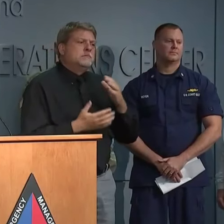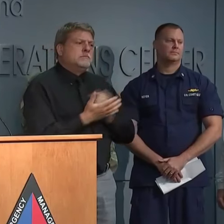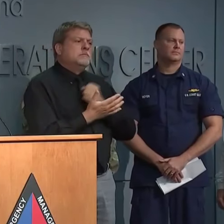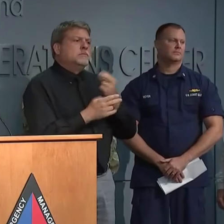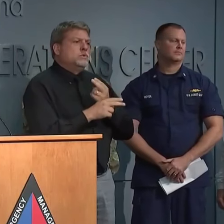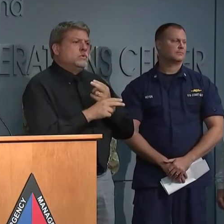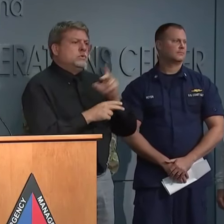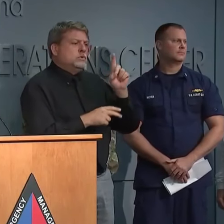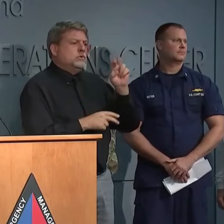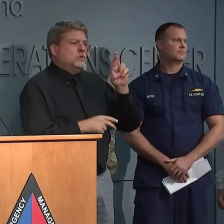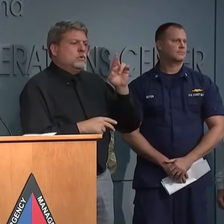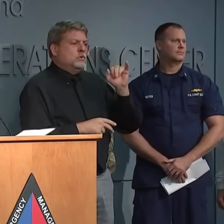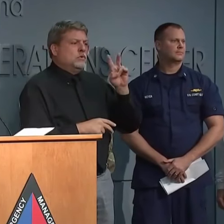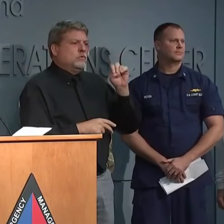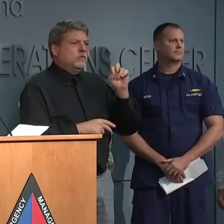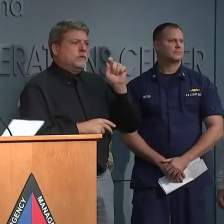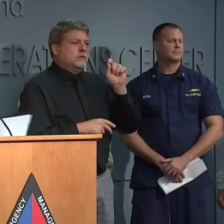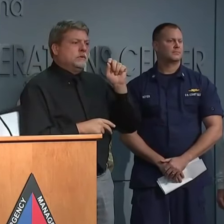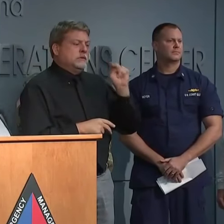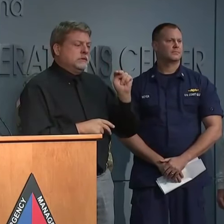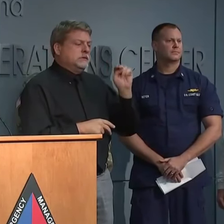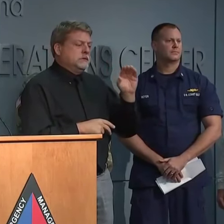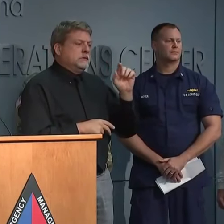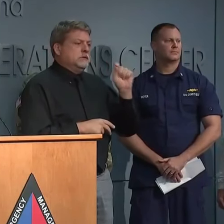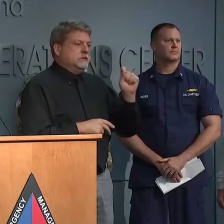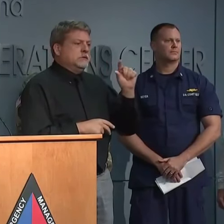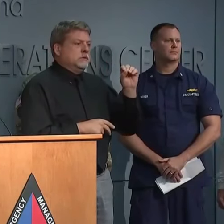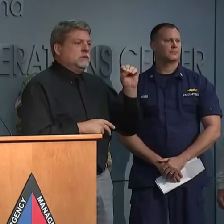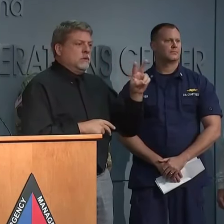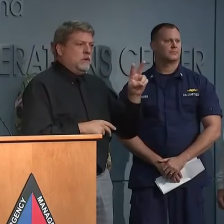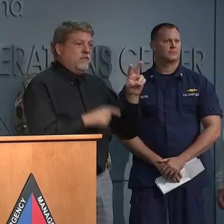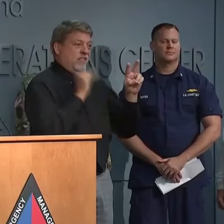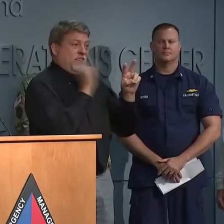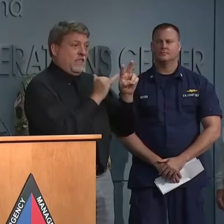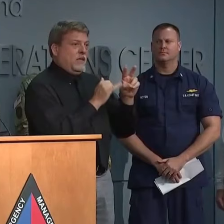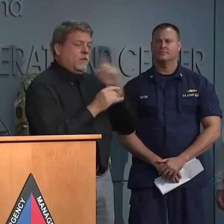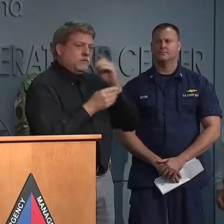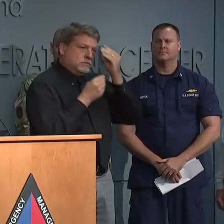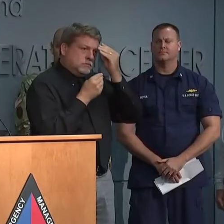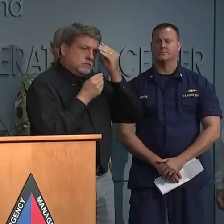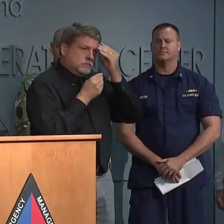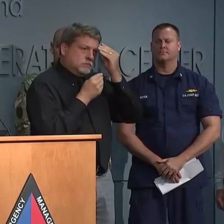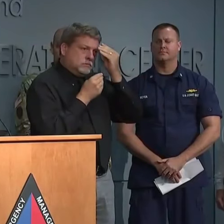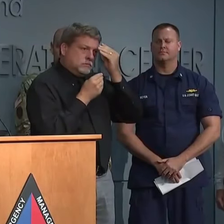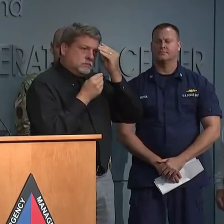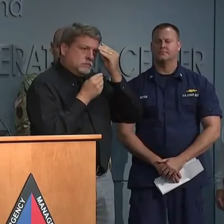DriveNC.gov for up-to-date information regarding highway conditions. Thank you.